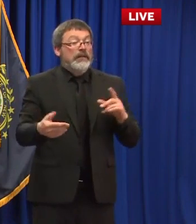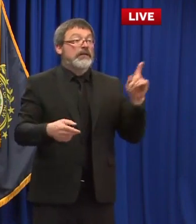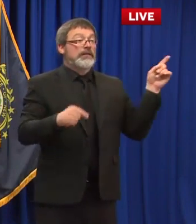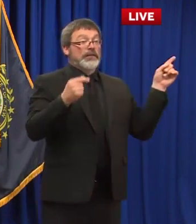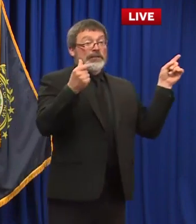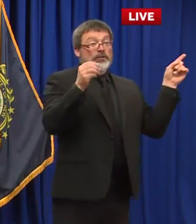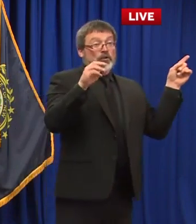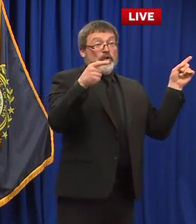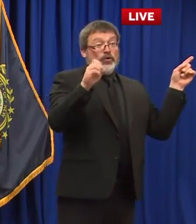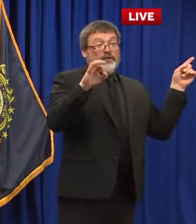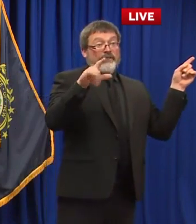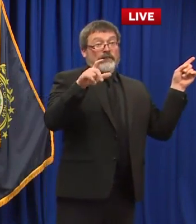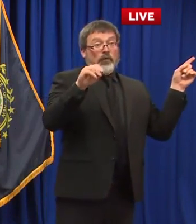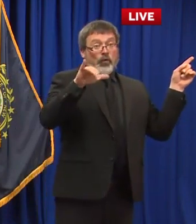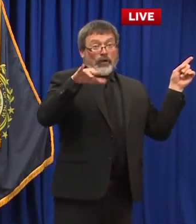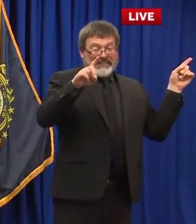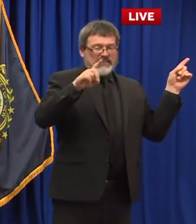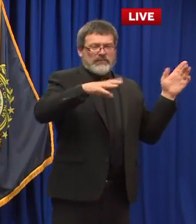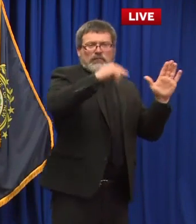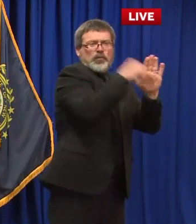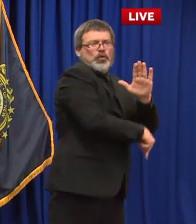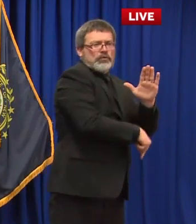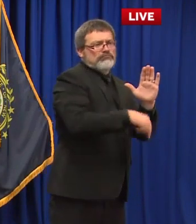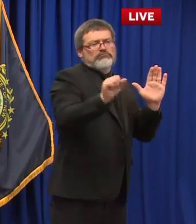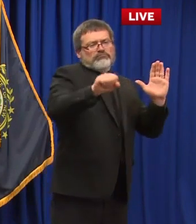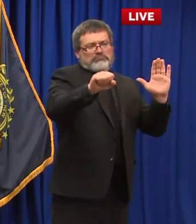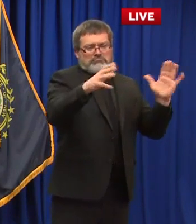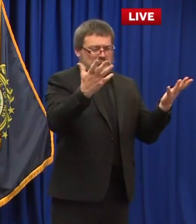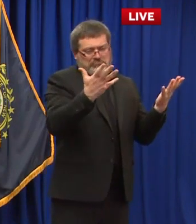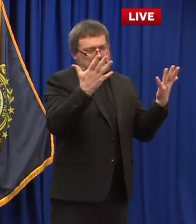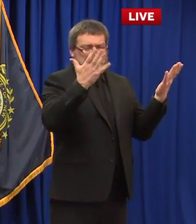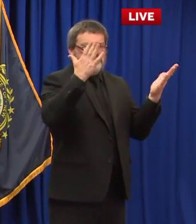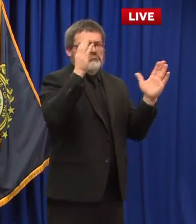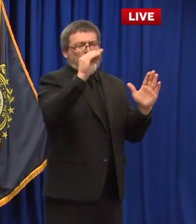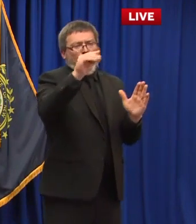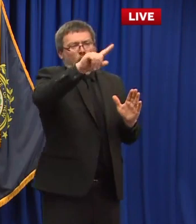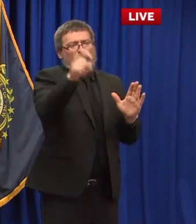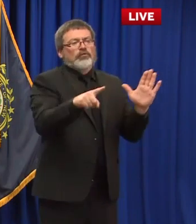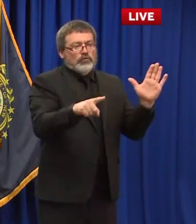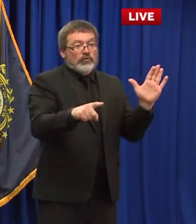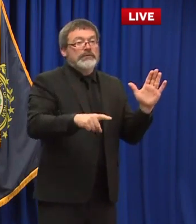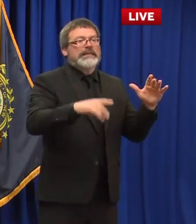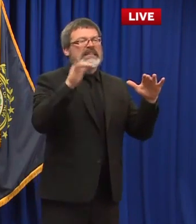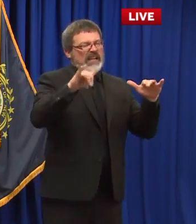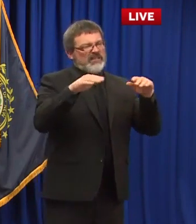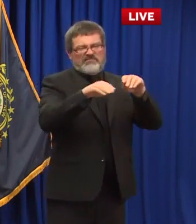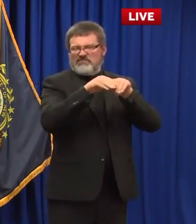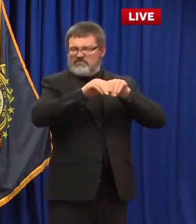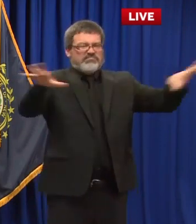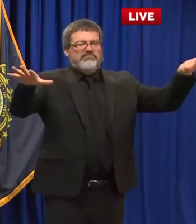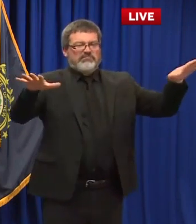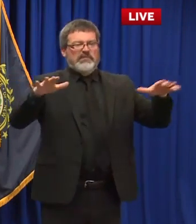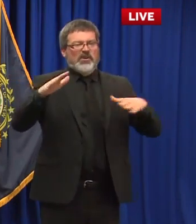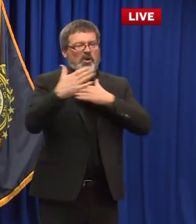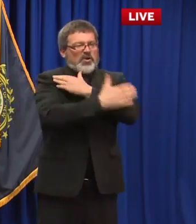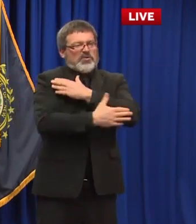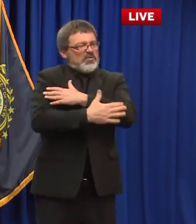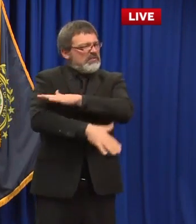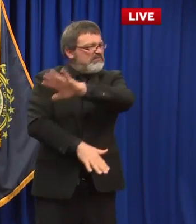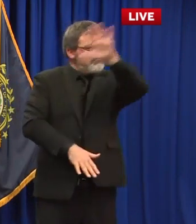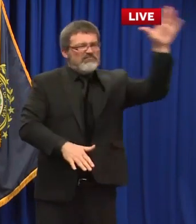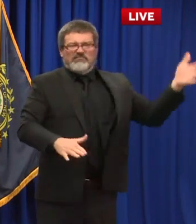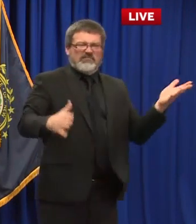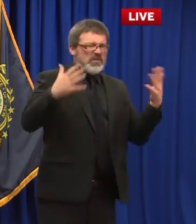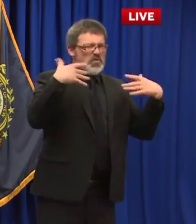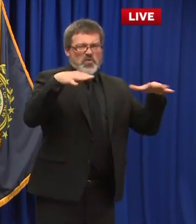specific event that has triggered off a national and nationwide call to action which i think is very appropriate and obviously that's going that that